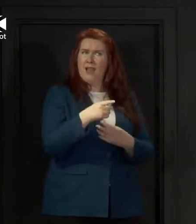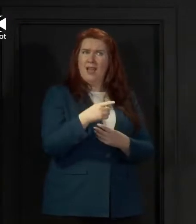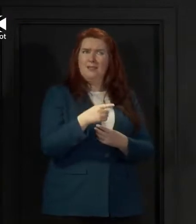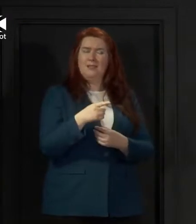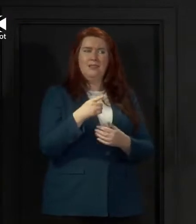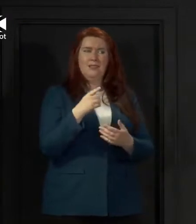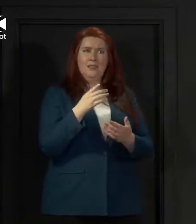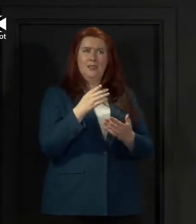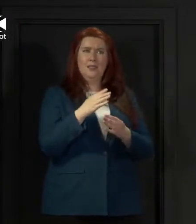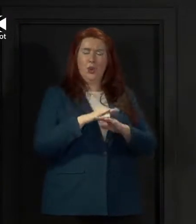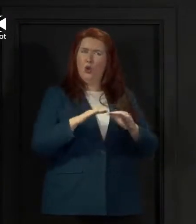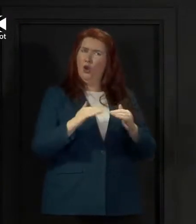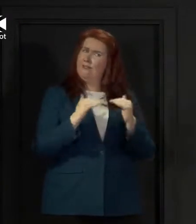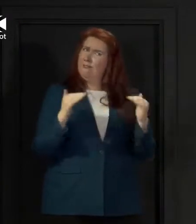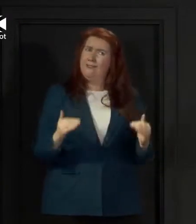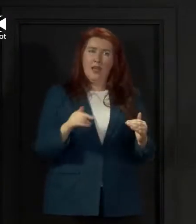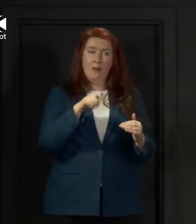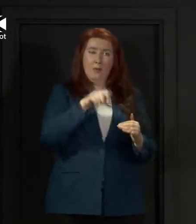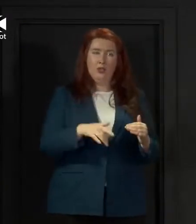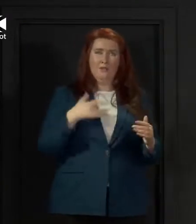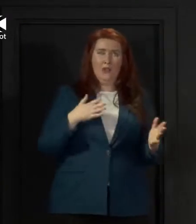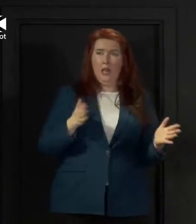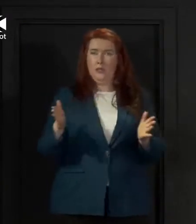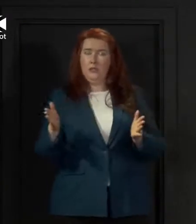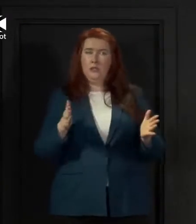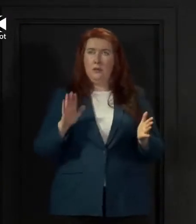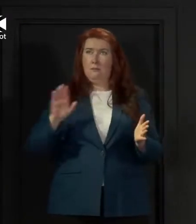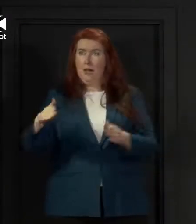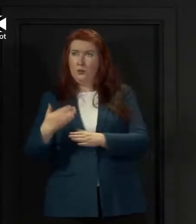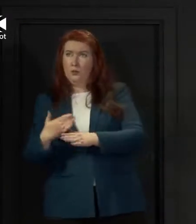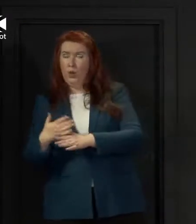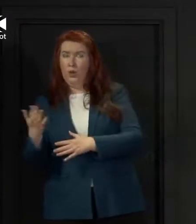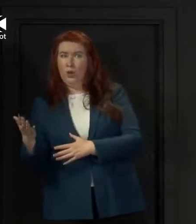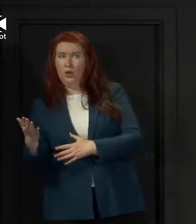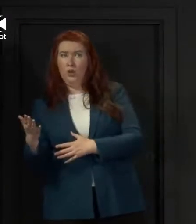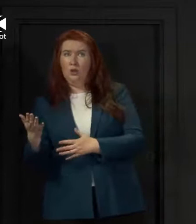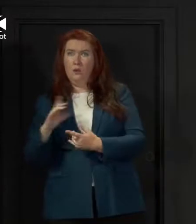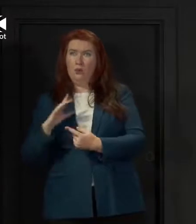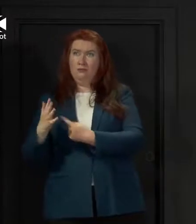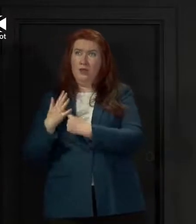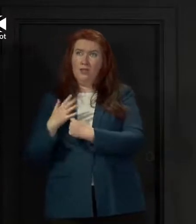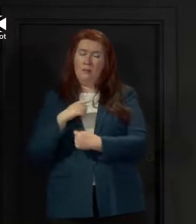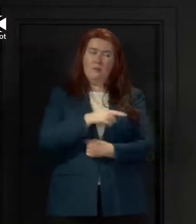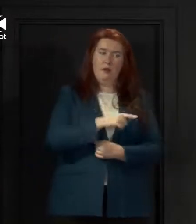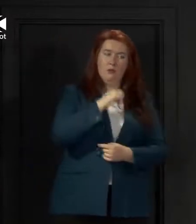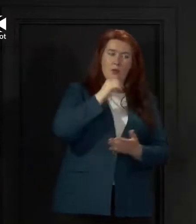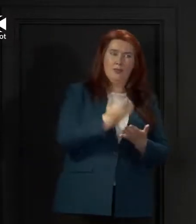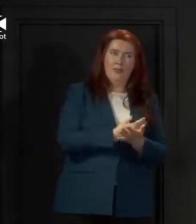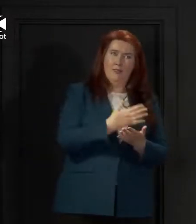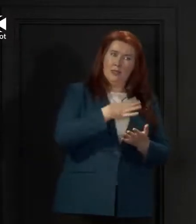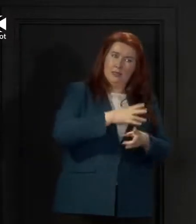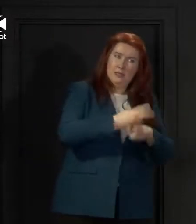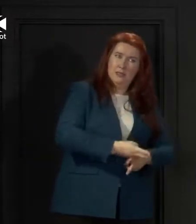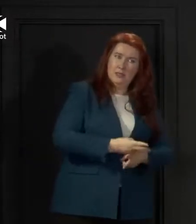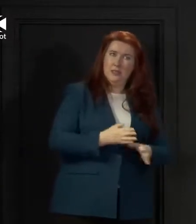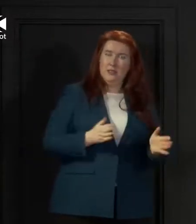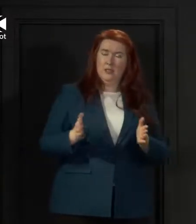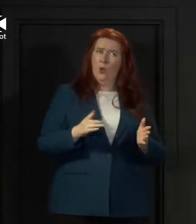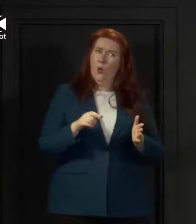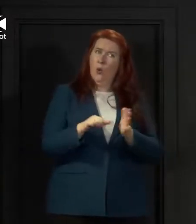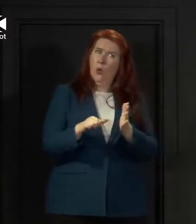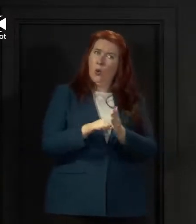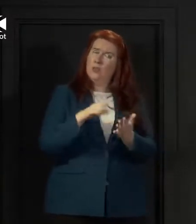unfair place for someone to feel that they have been put into the position of trying to make that very difficult choice